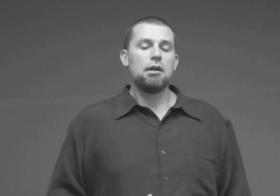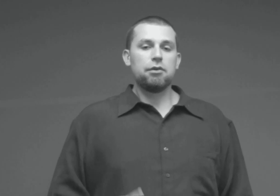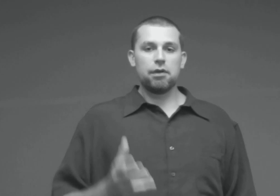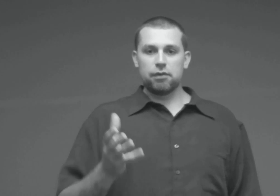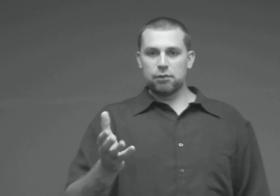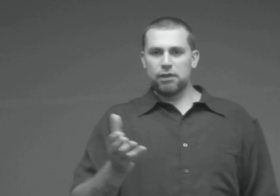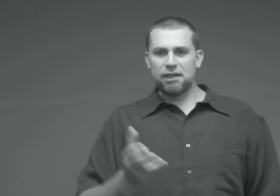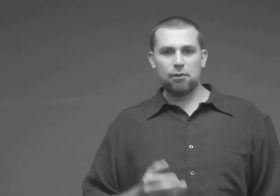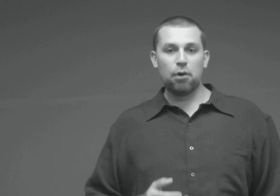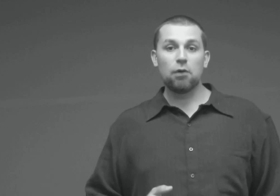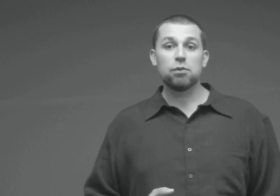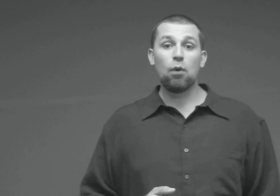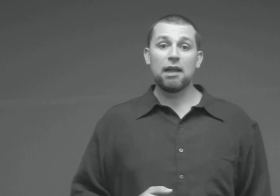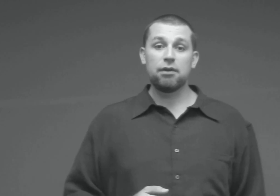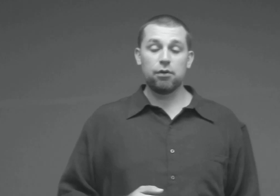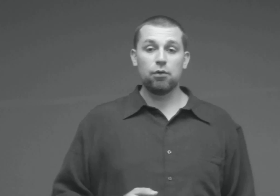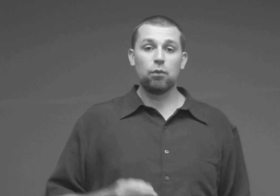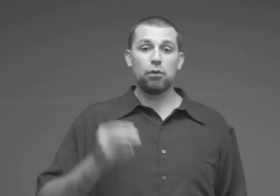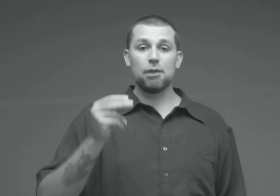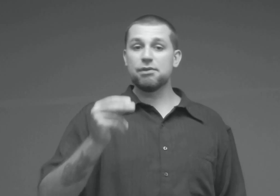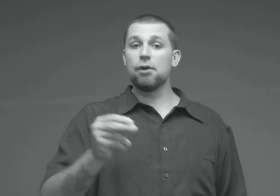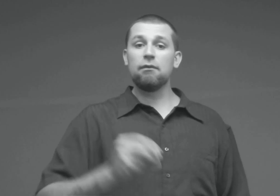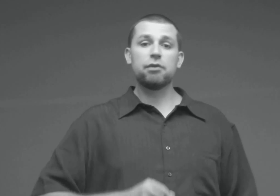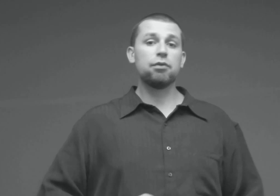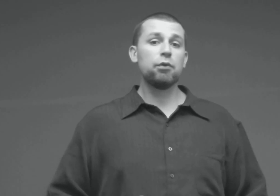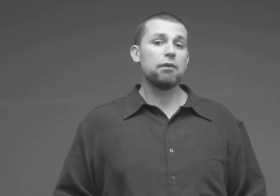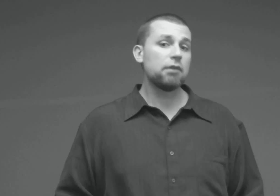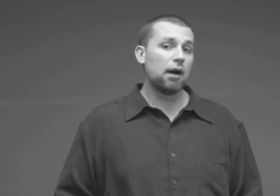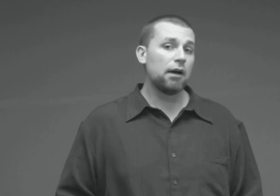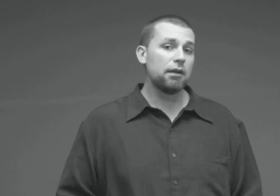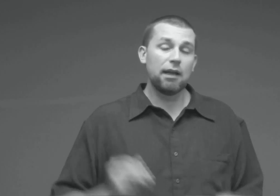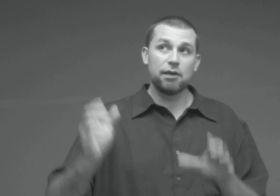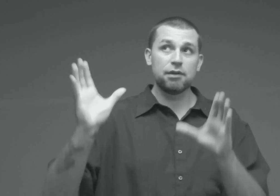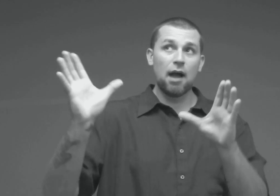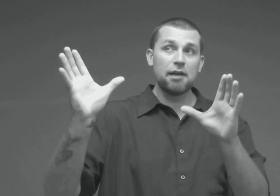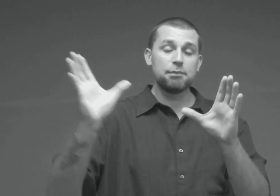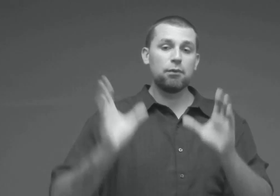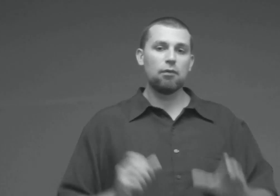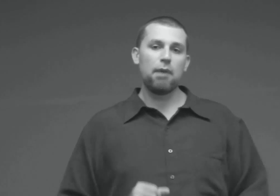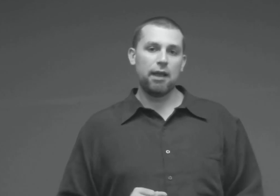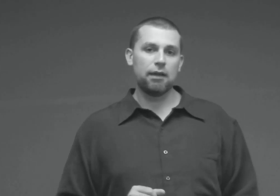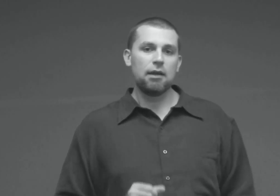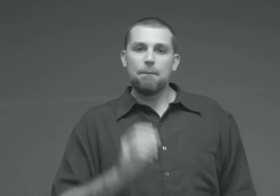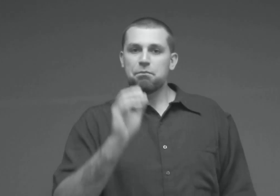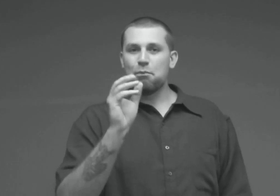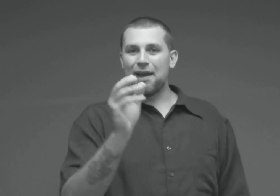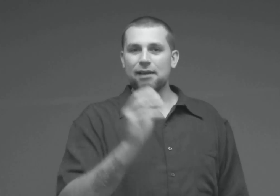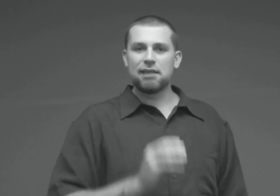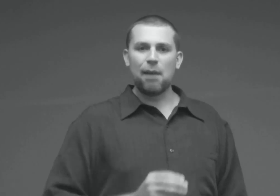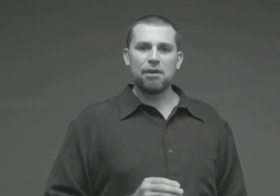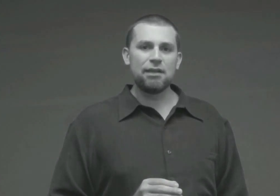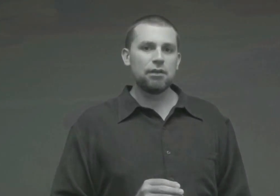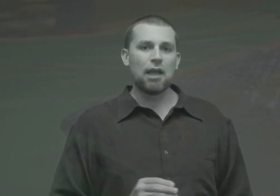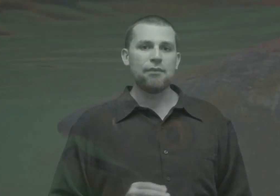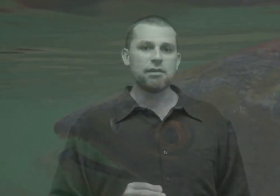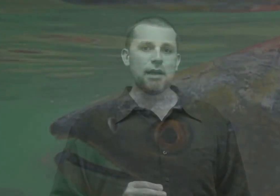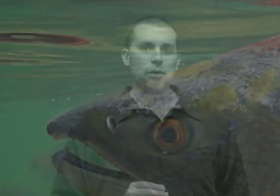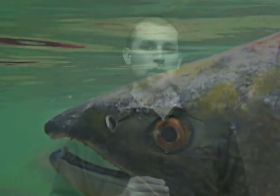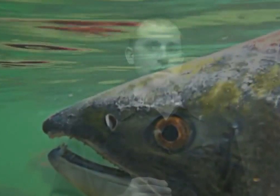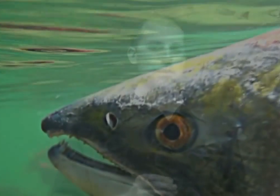Just as we did in parts one and two, we will observe the truth of God and his gospel for man by examining the life cycle of the